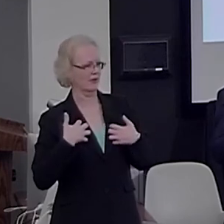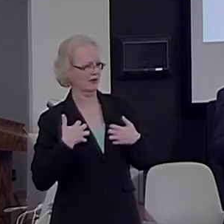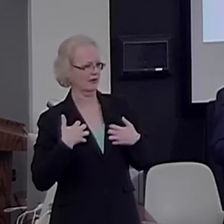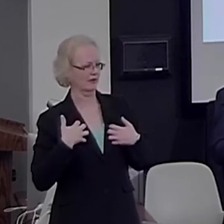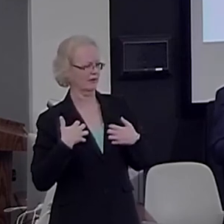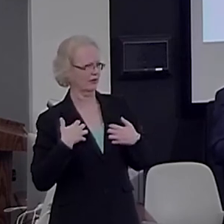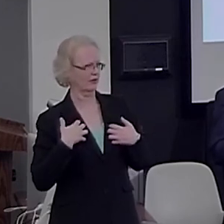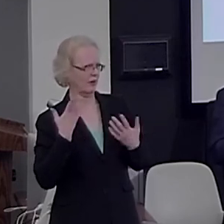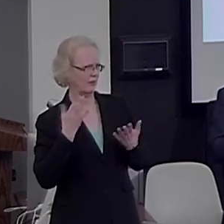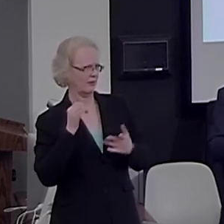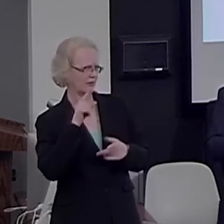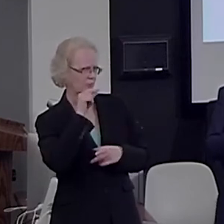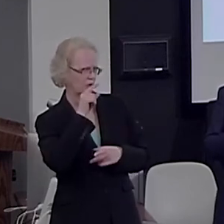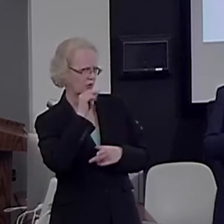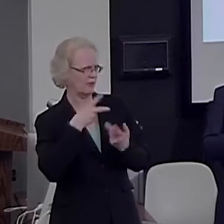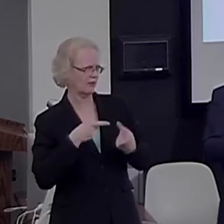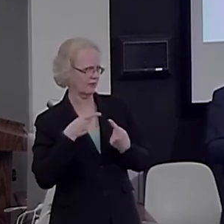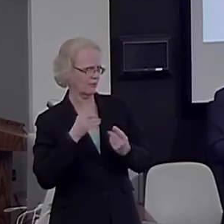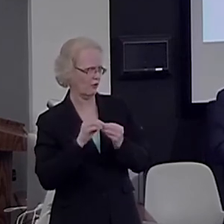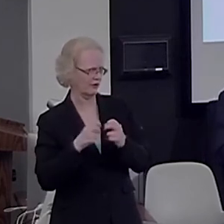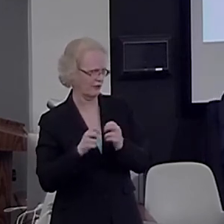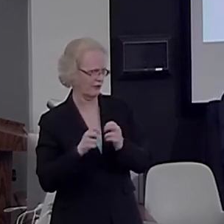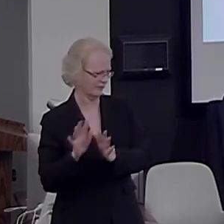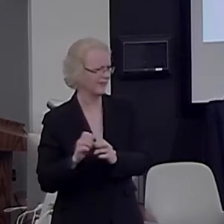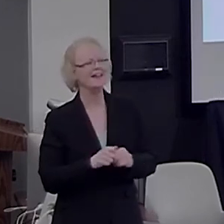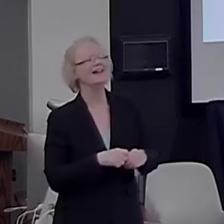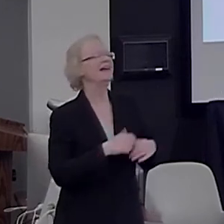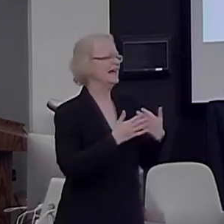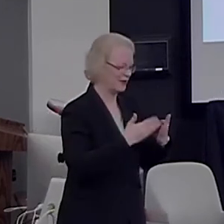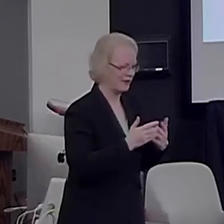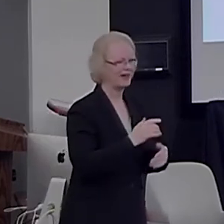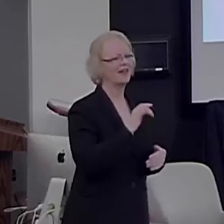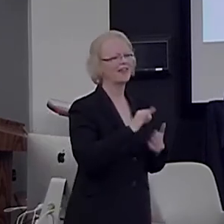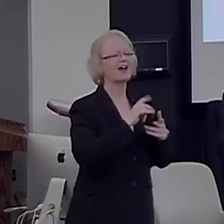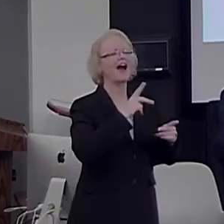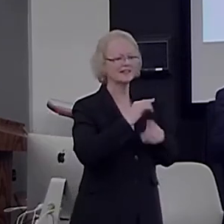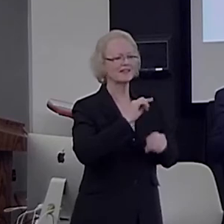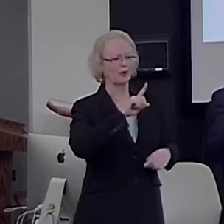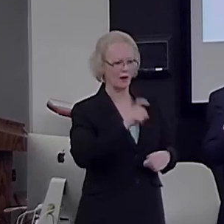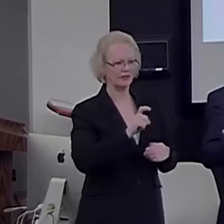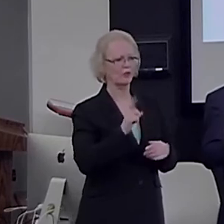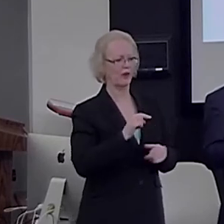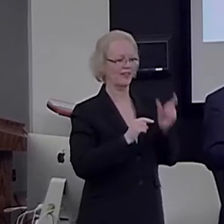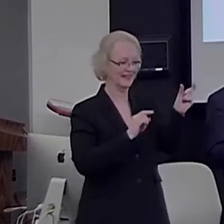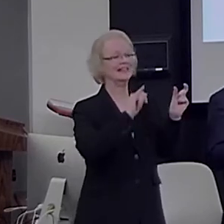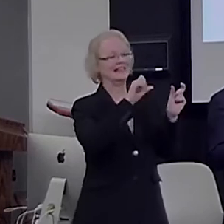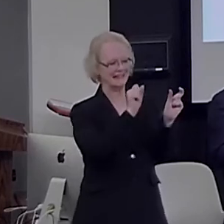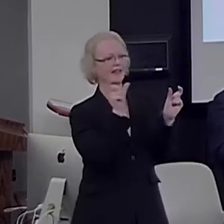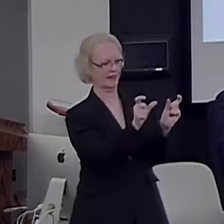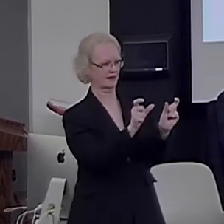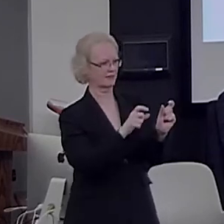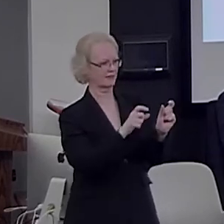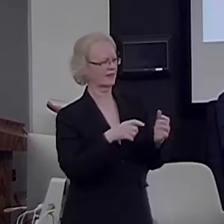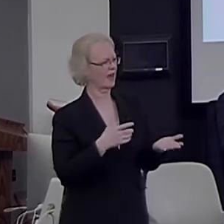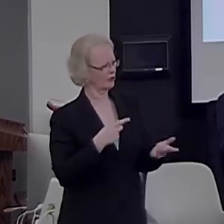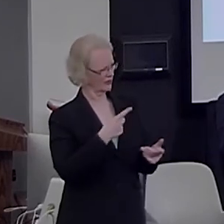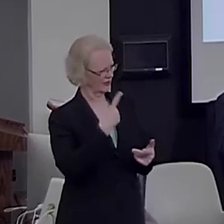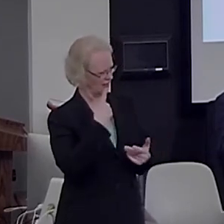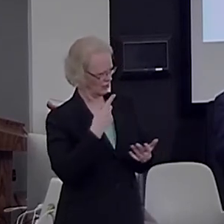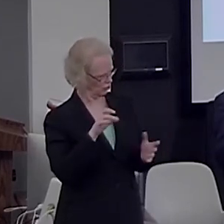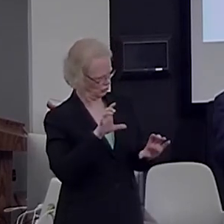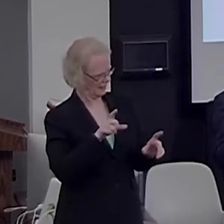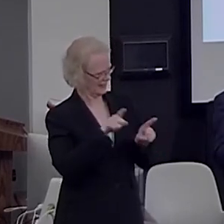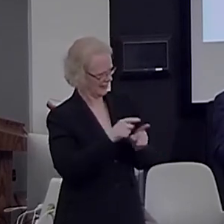is a bird, maybe a little bit more difficult. Okay. This sort of questions. It feels we're doing the same thing twice. We're just accessing the